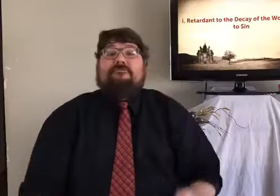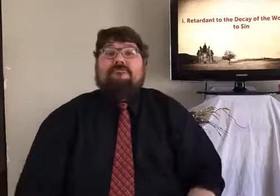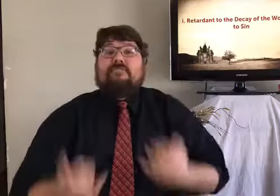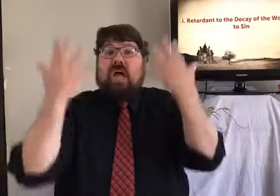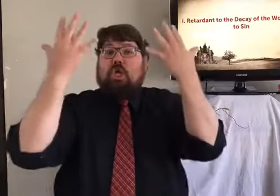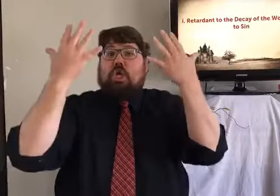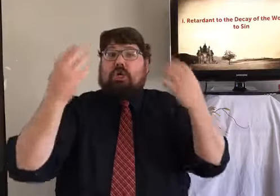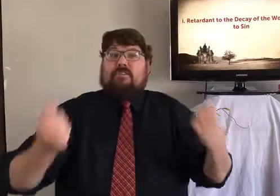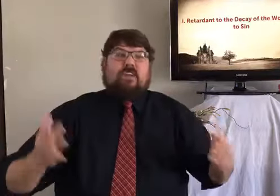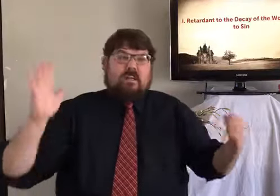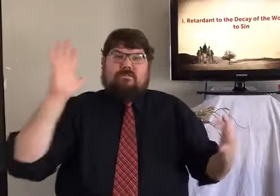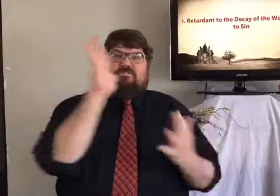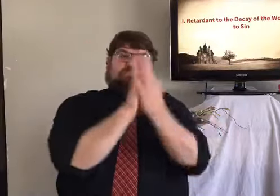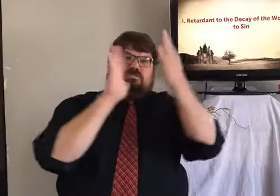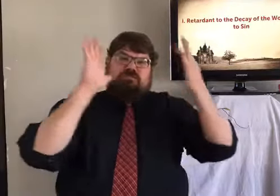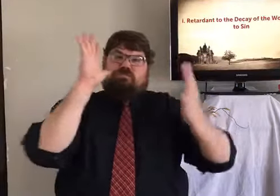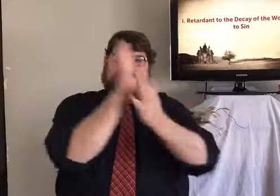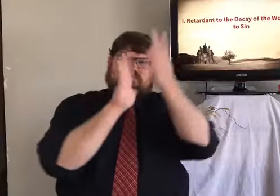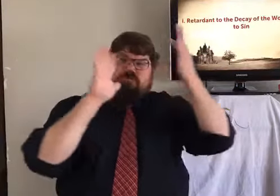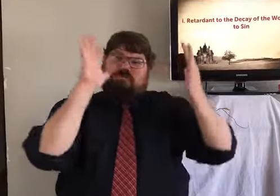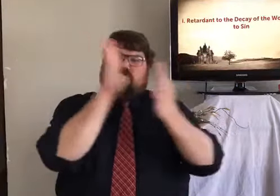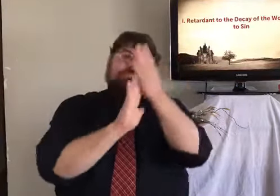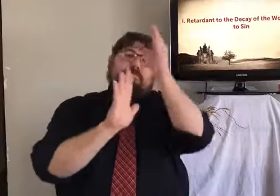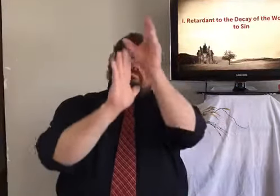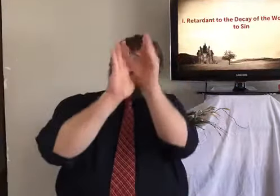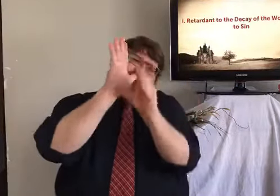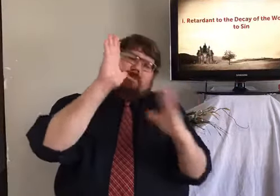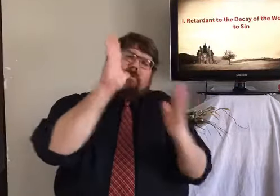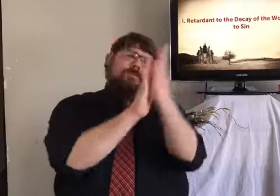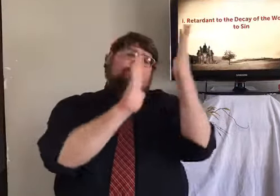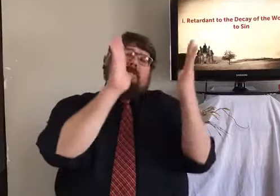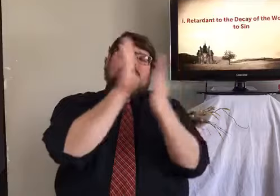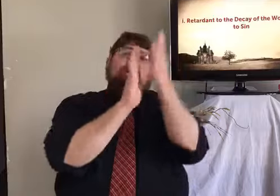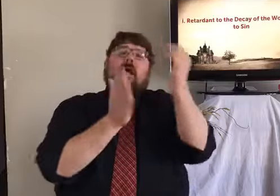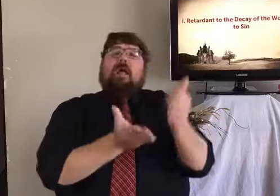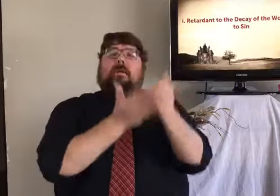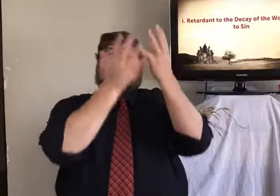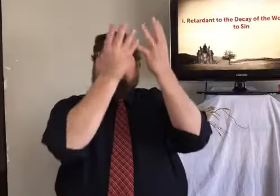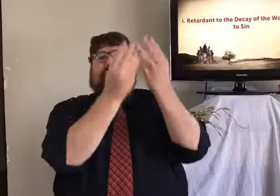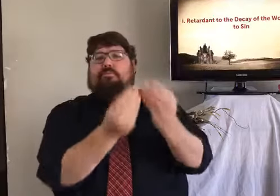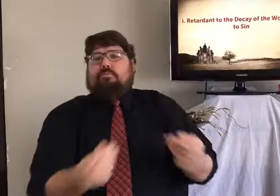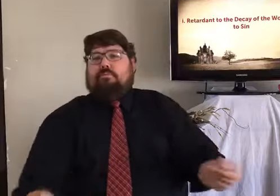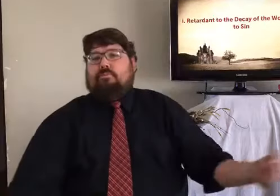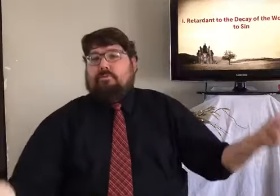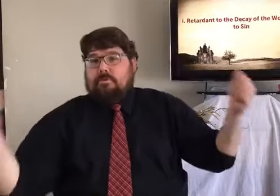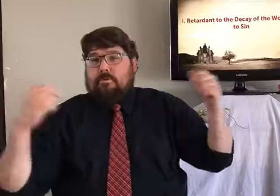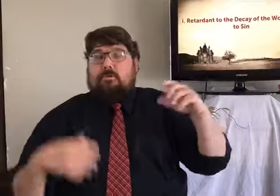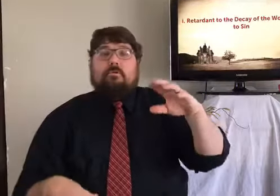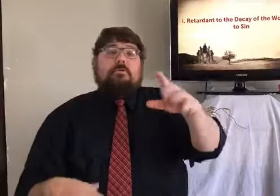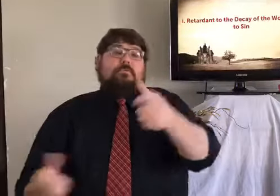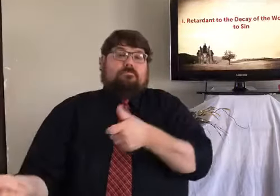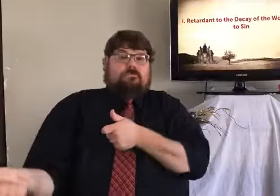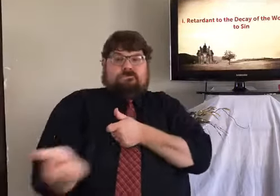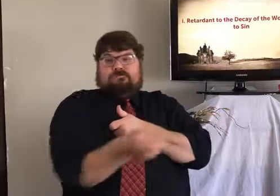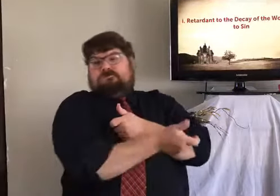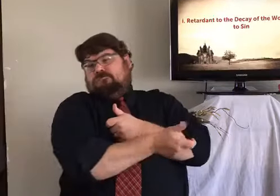reduce, to quench. So, a retardant means to help